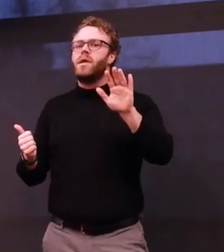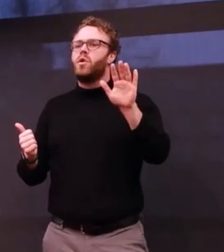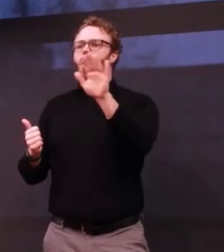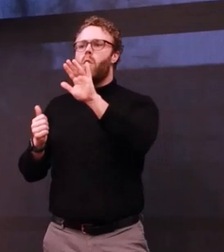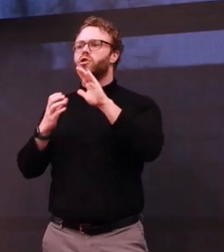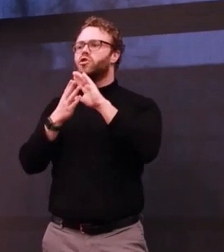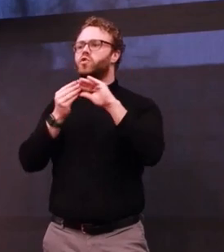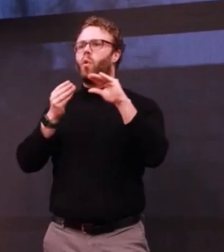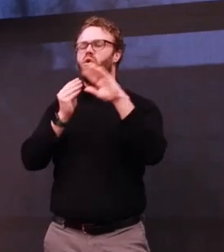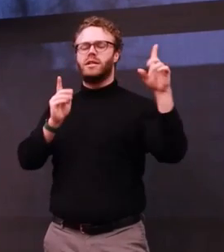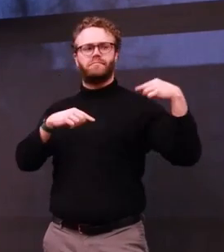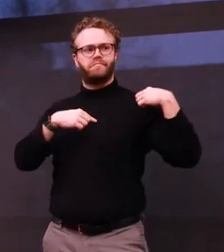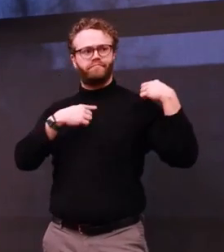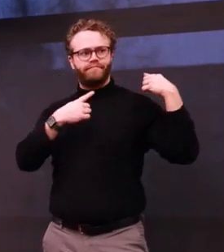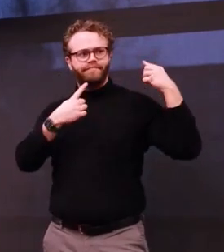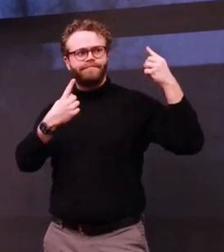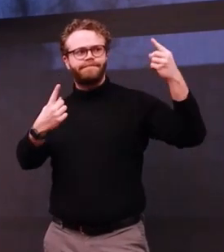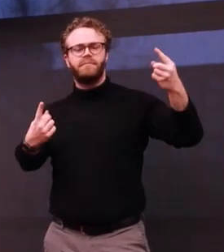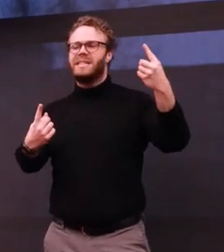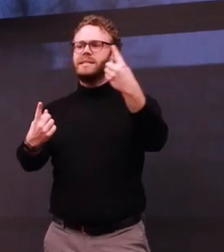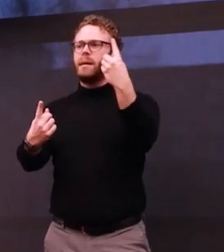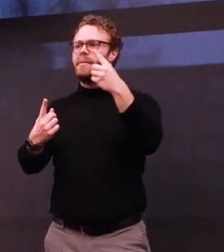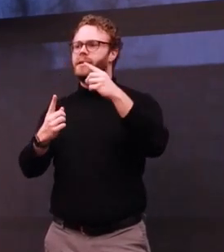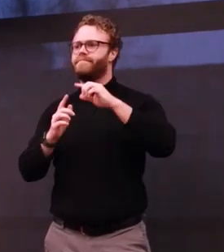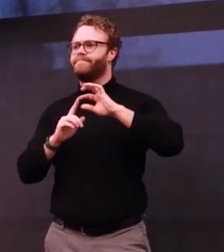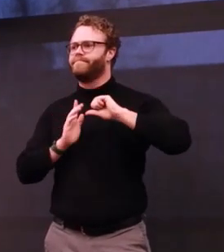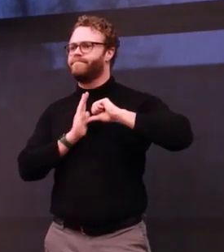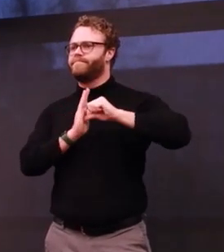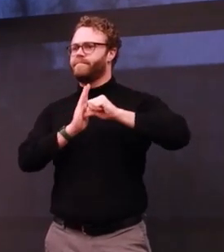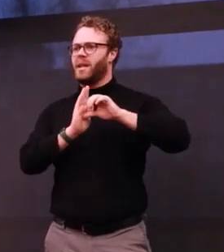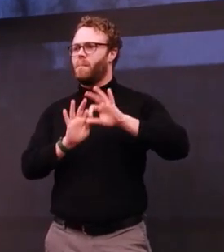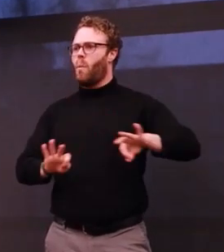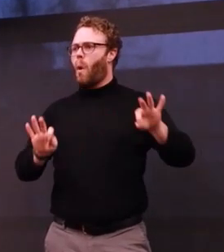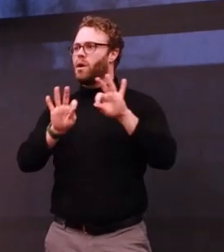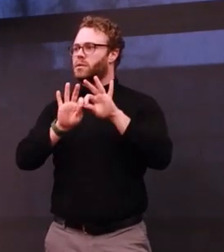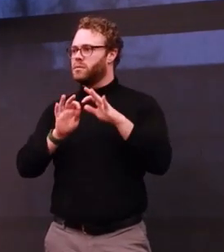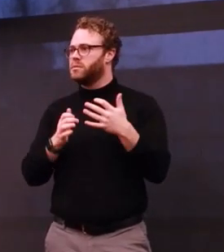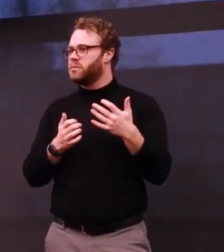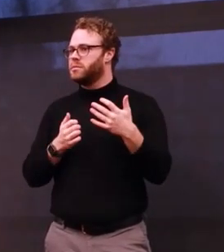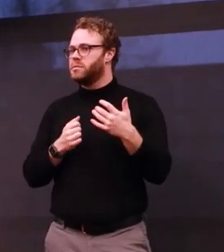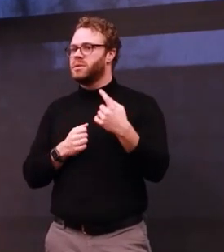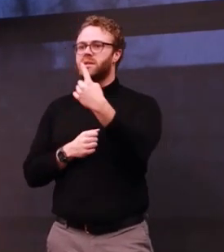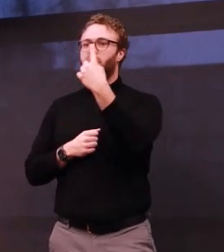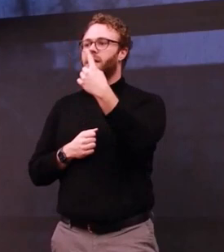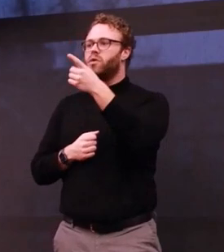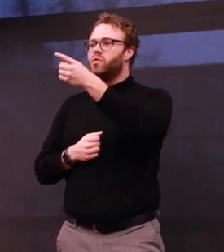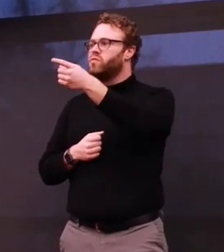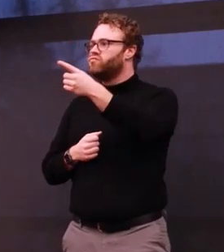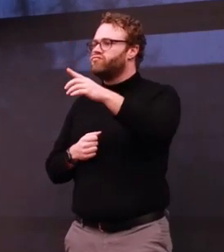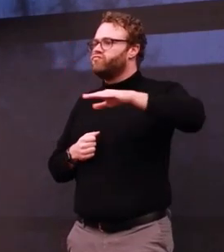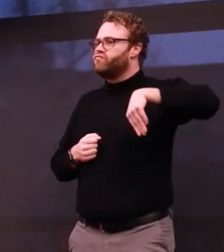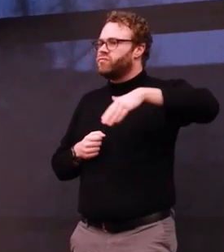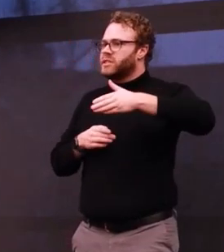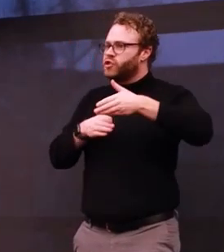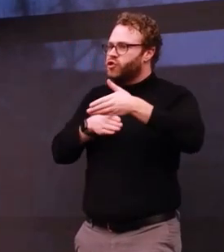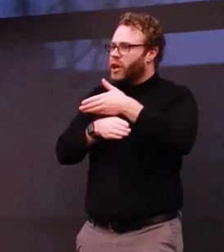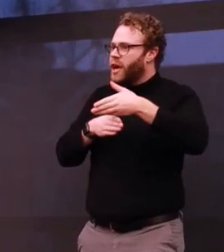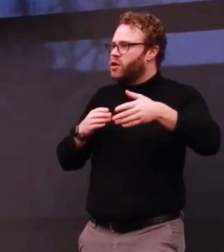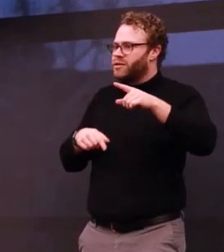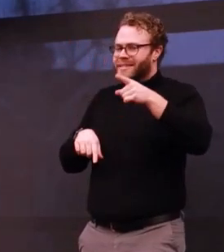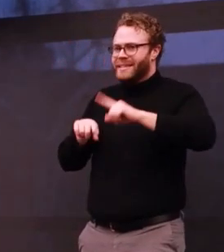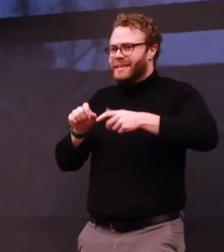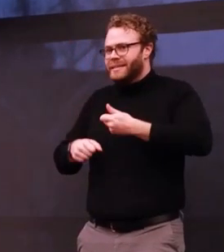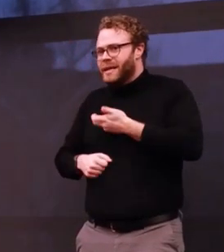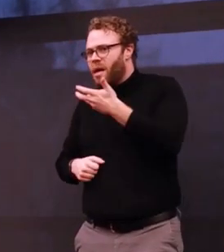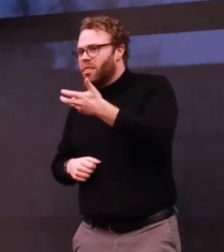story? What's something that you've never been able to tell? What's a story that makes